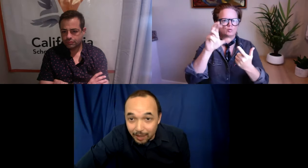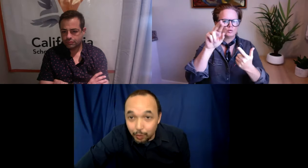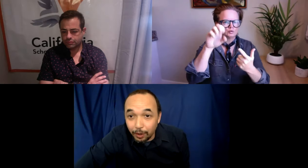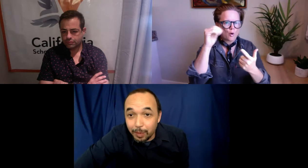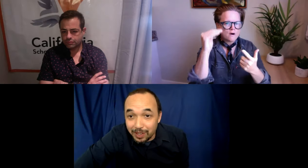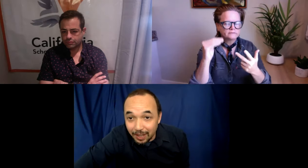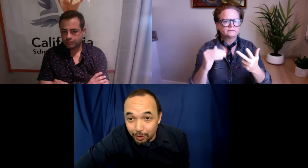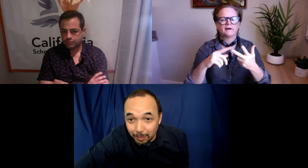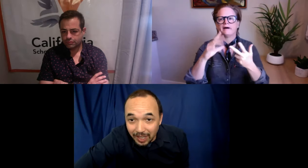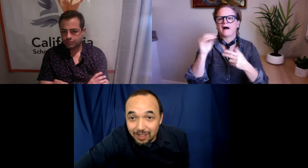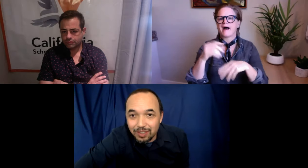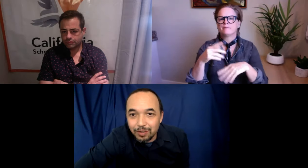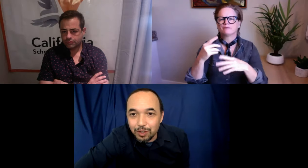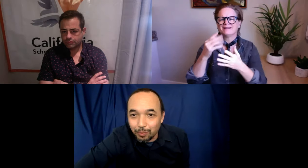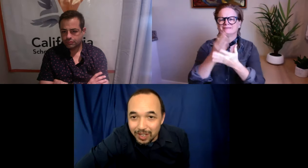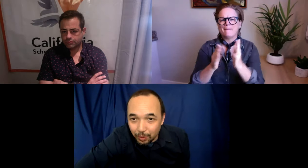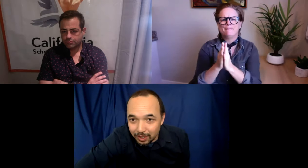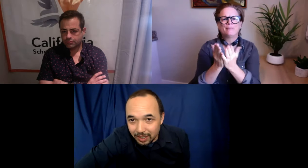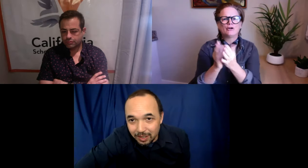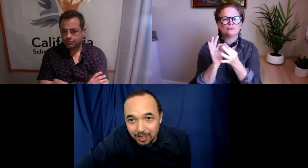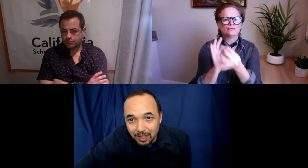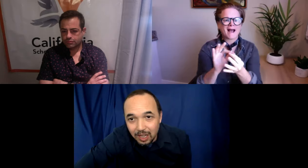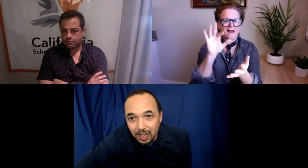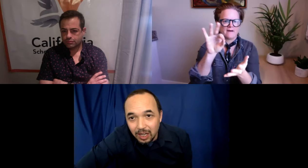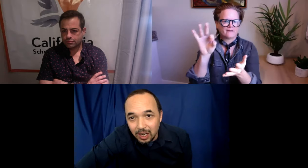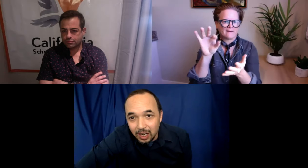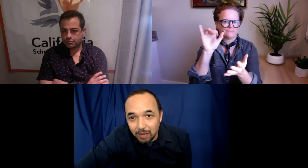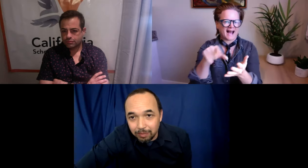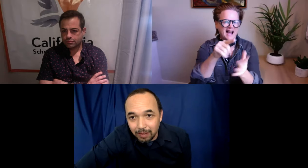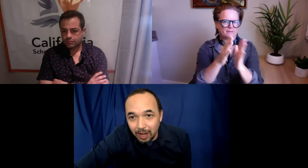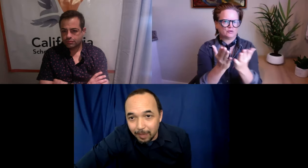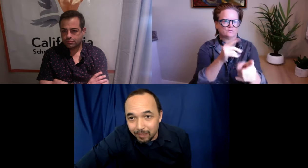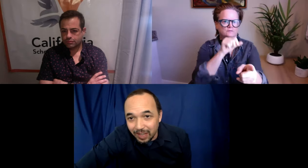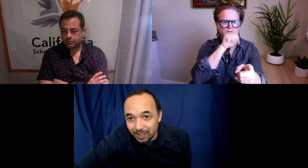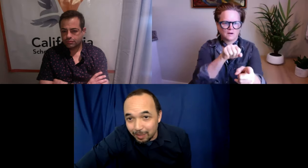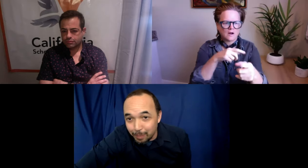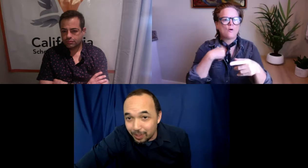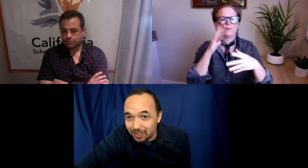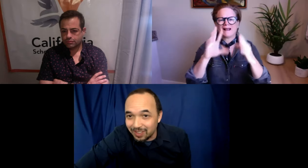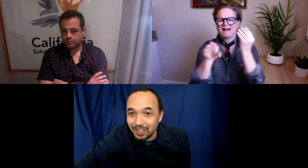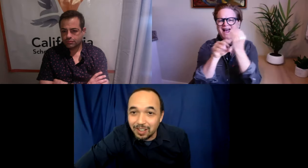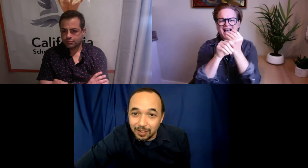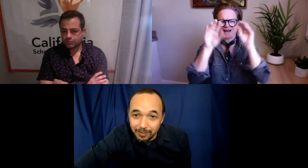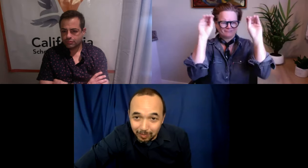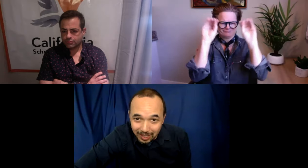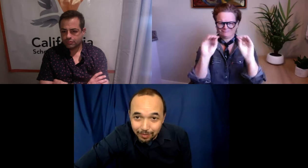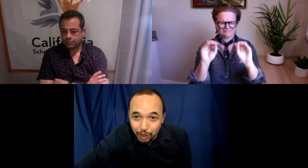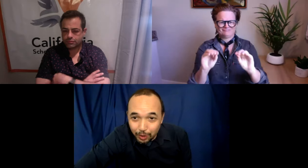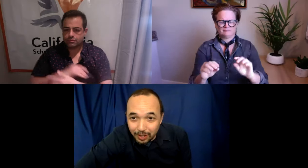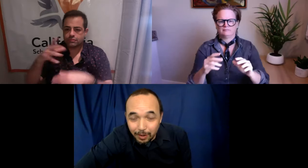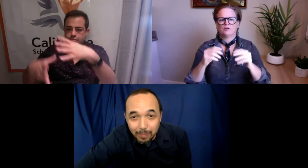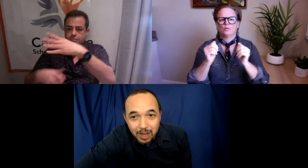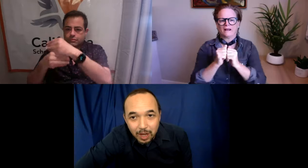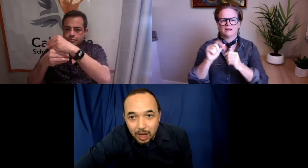And we are going to put together some links, some resources, and some books like Dave